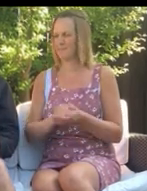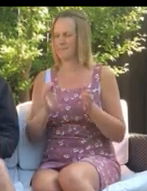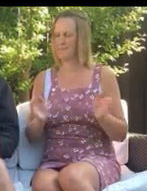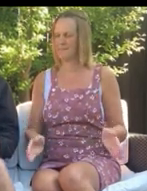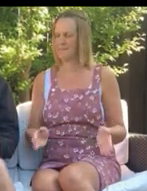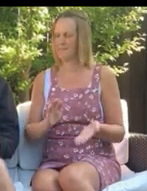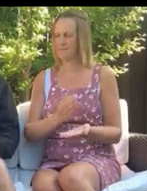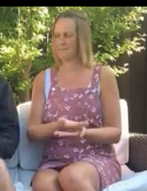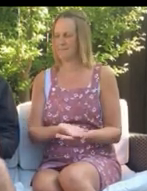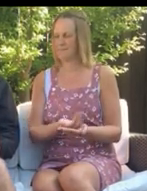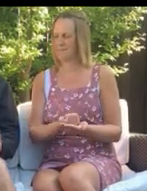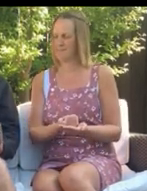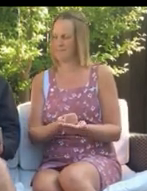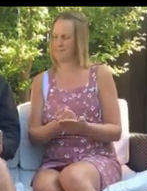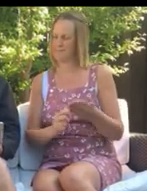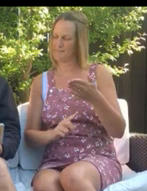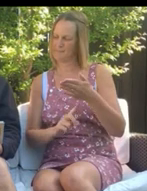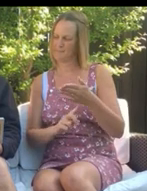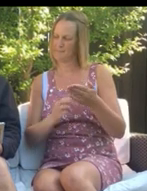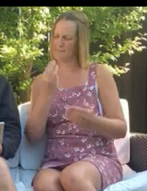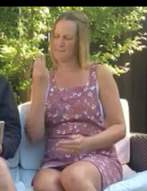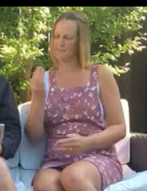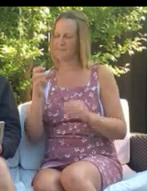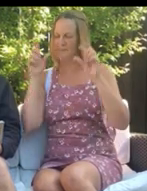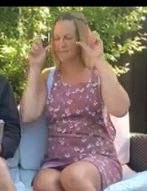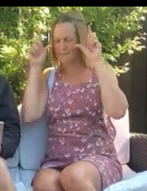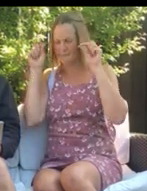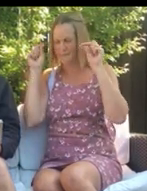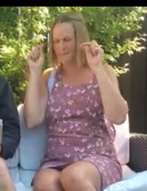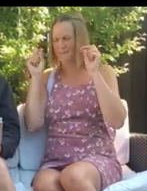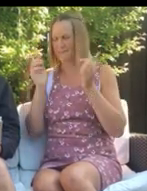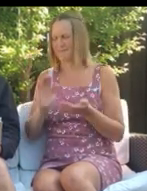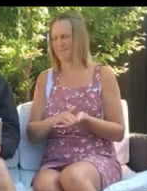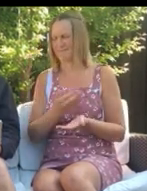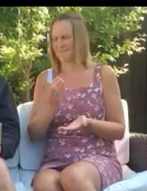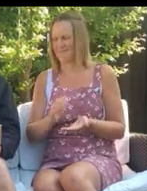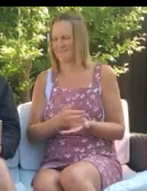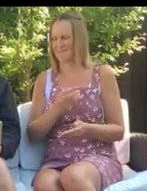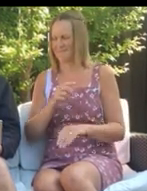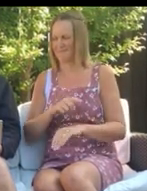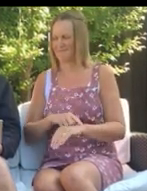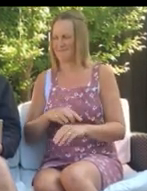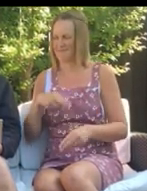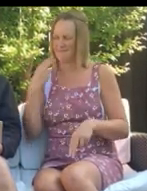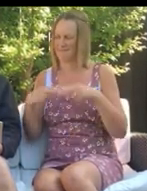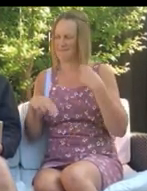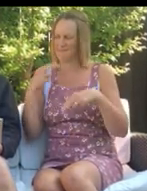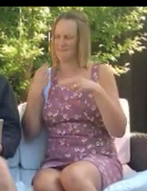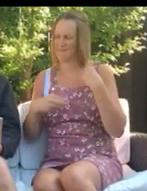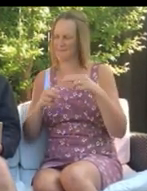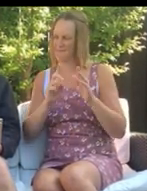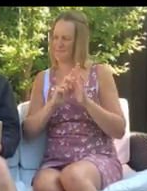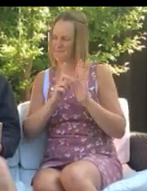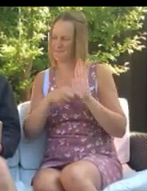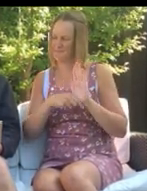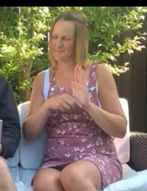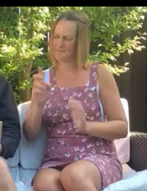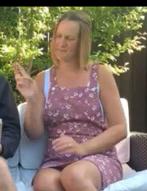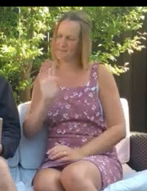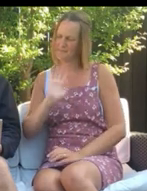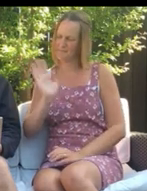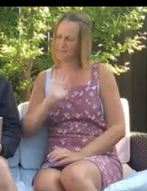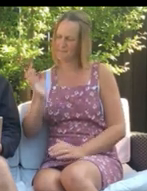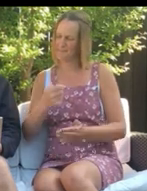great reward. The Teddy three are all tired but happy. Time for tea. We're rather late.